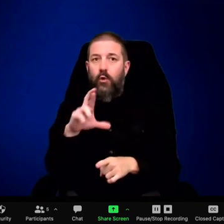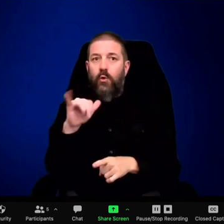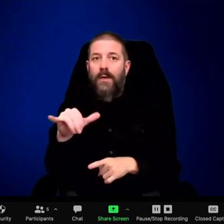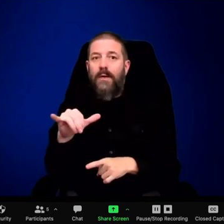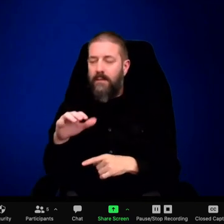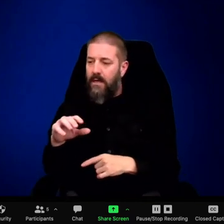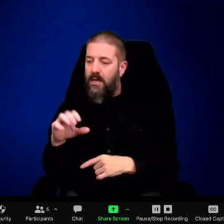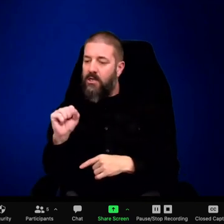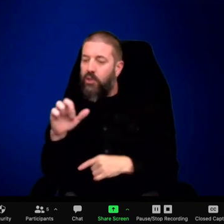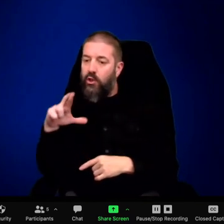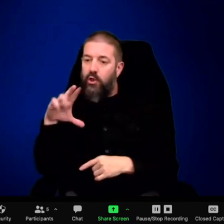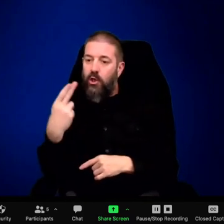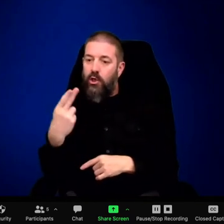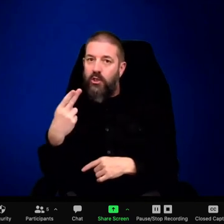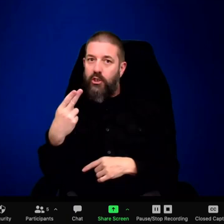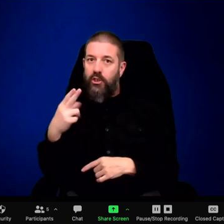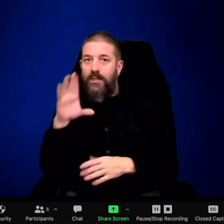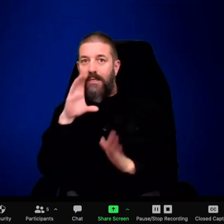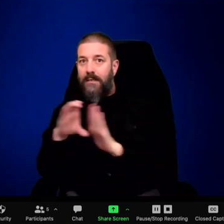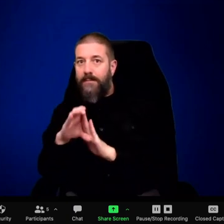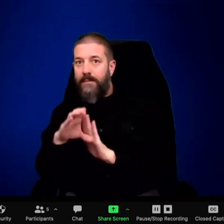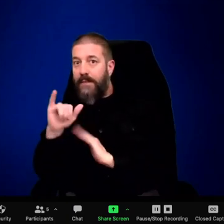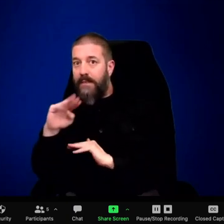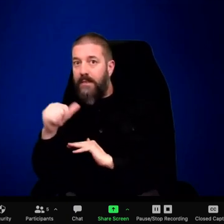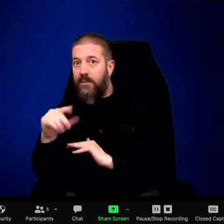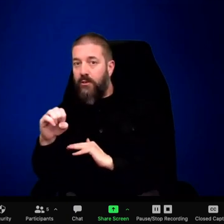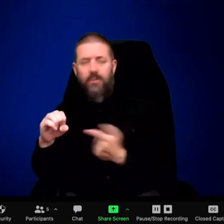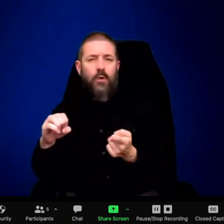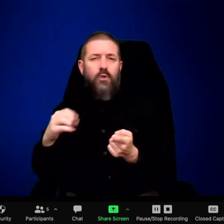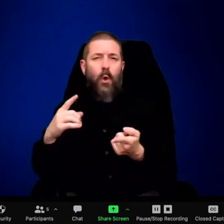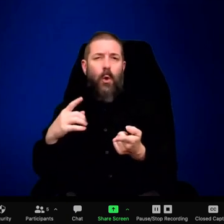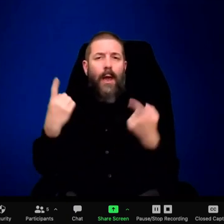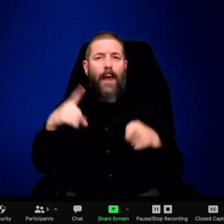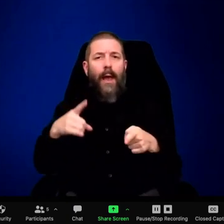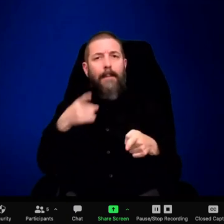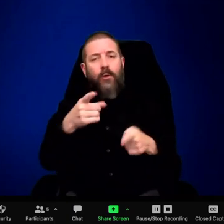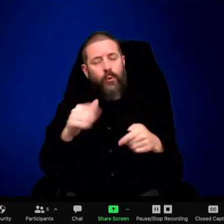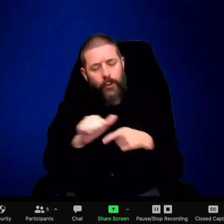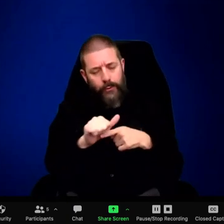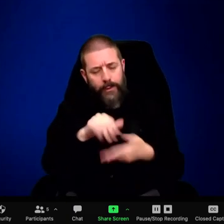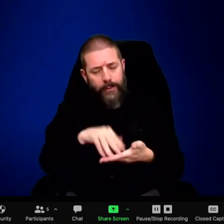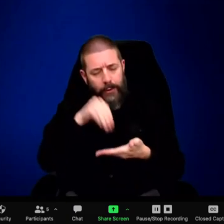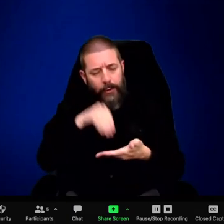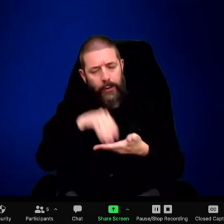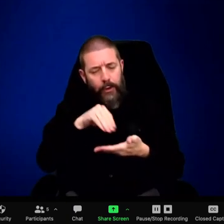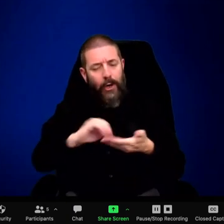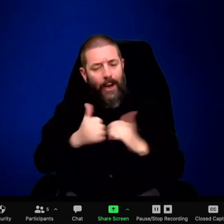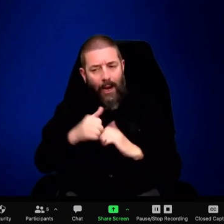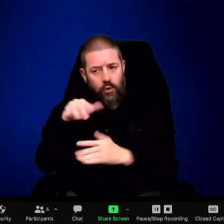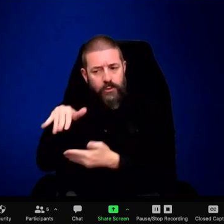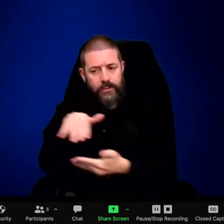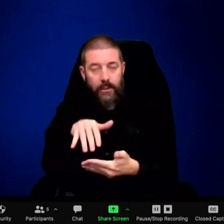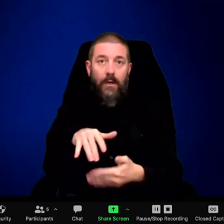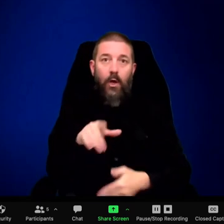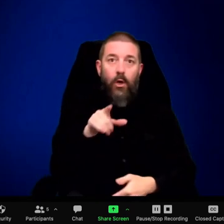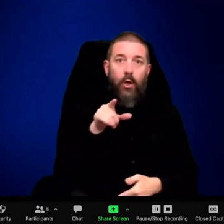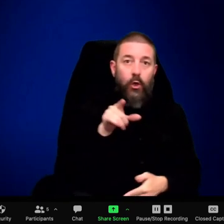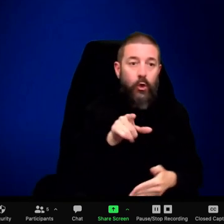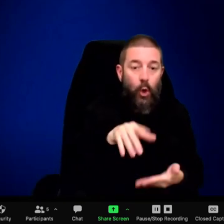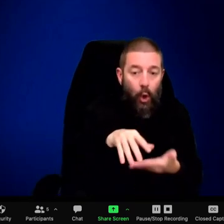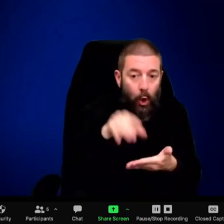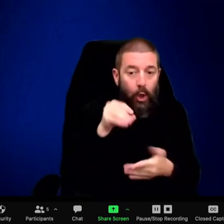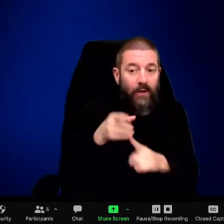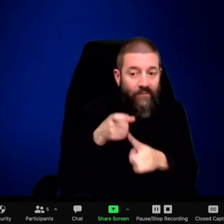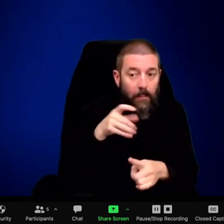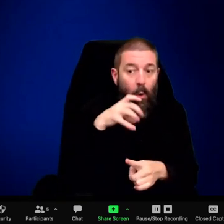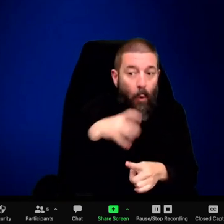tens and stuff like that. And apparently he, Dave, was the guy that stayed up there most of the time. And then Dorothy was a coyote researcher